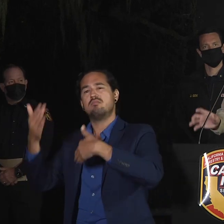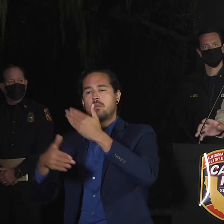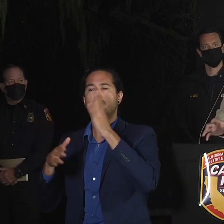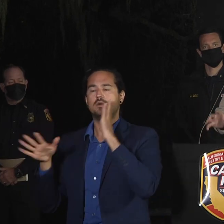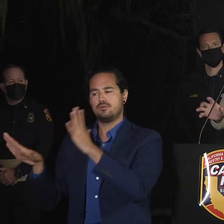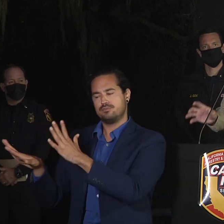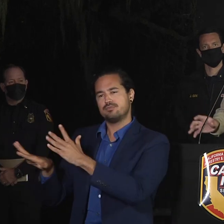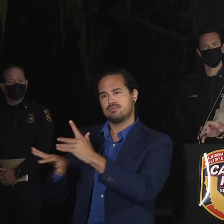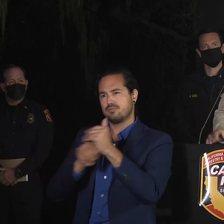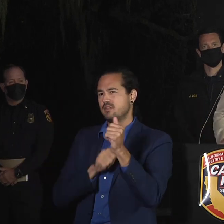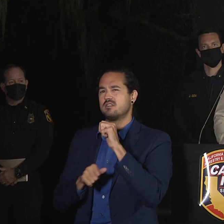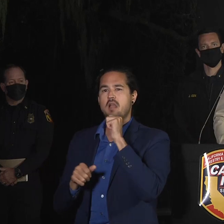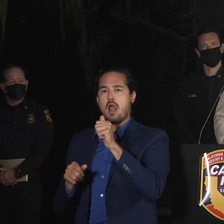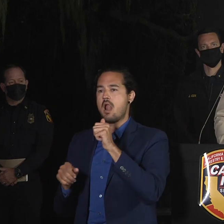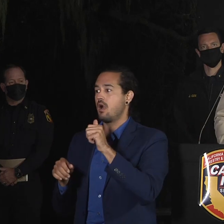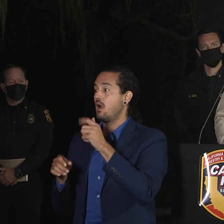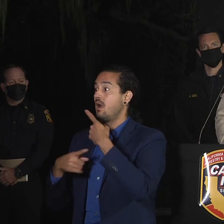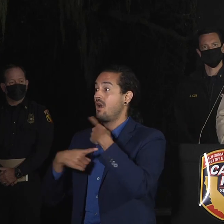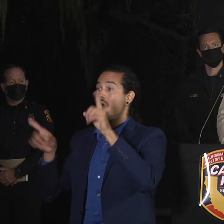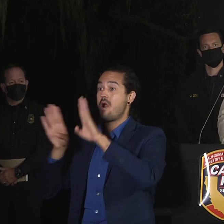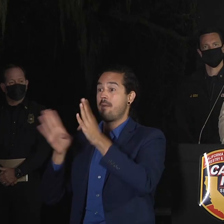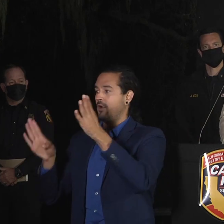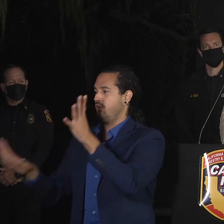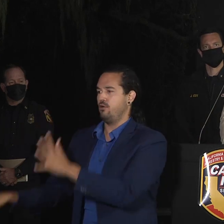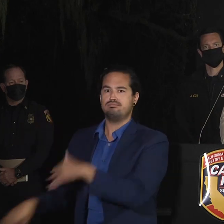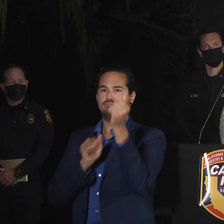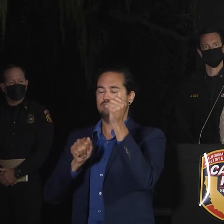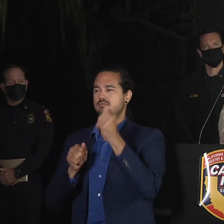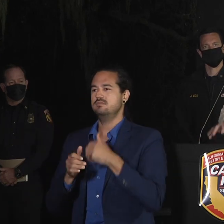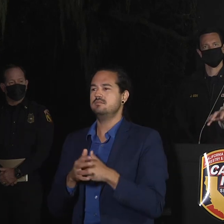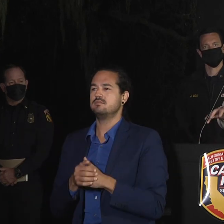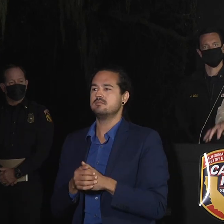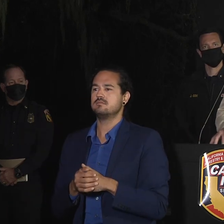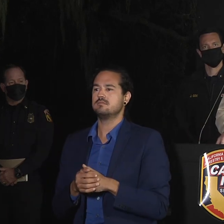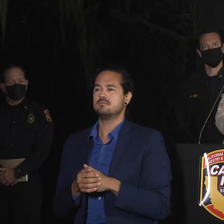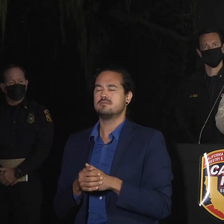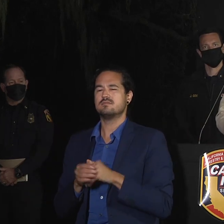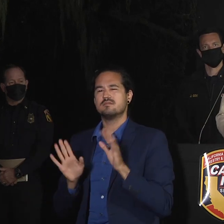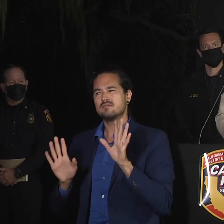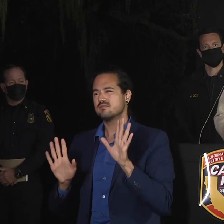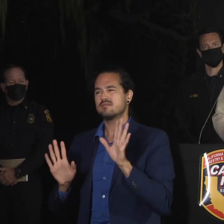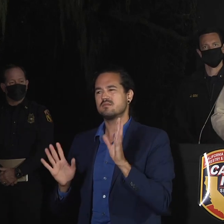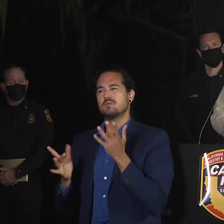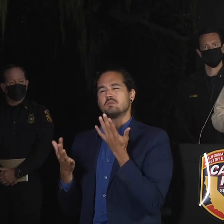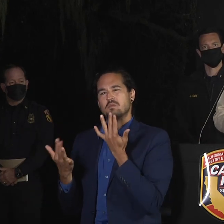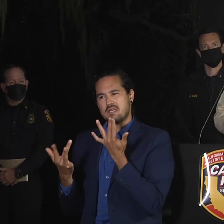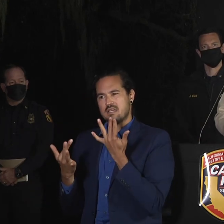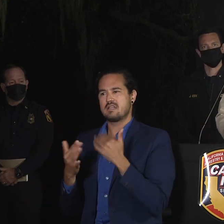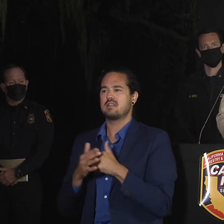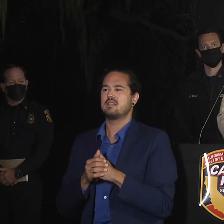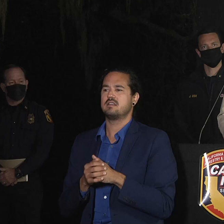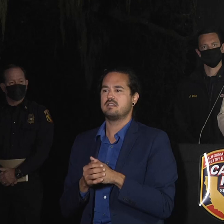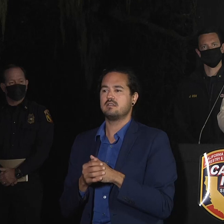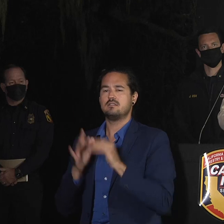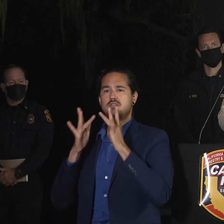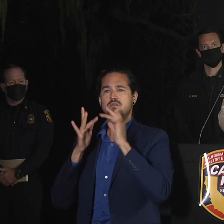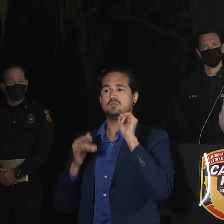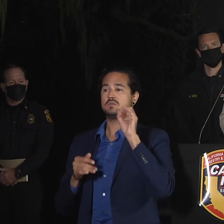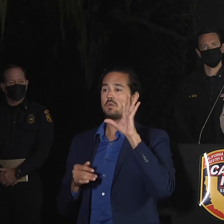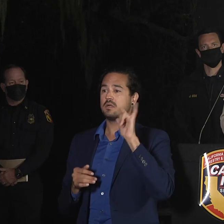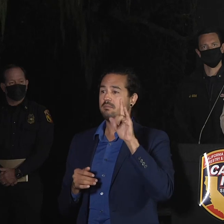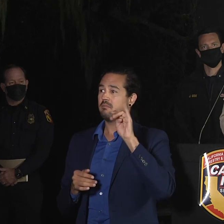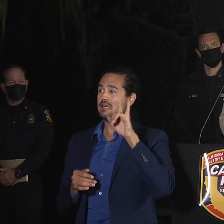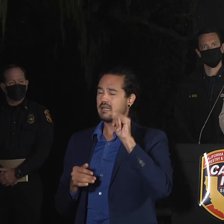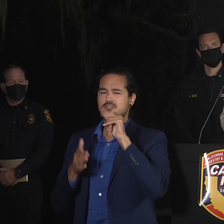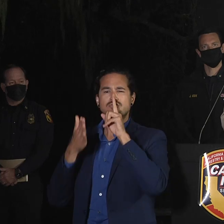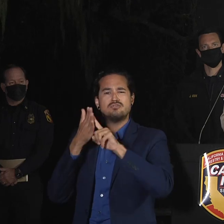checkpoint just waiting. It just makes that that process less efficient, but definitely keep, keep apprised of the different information sources